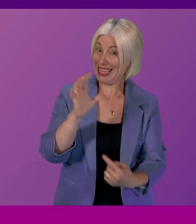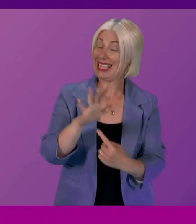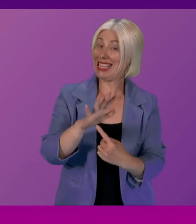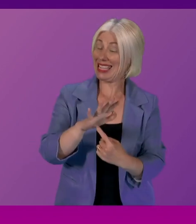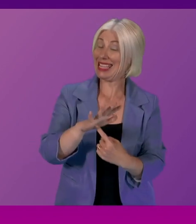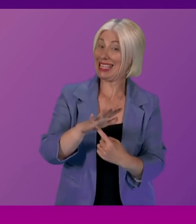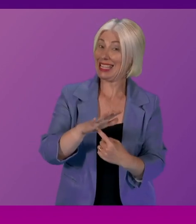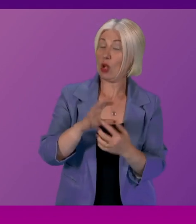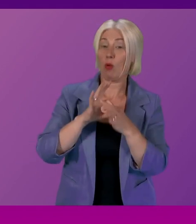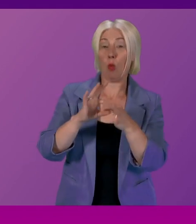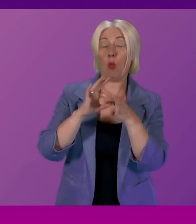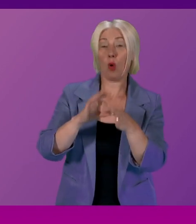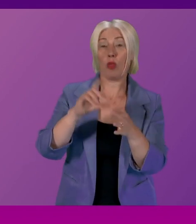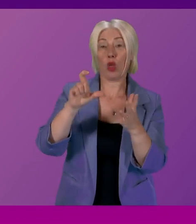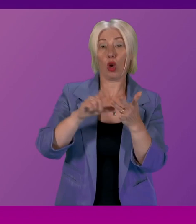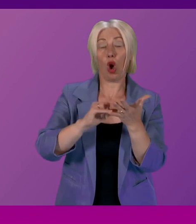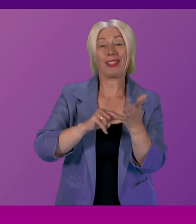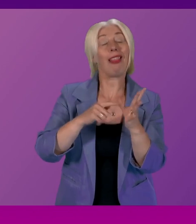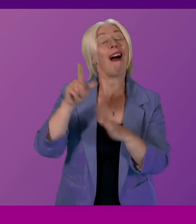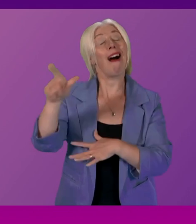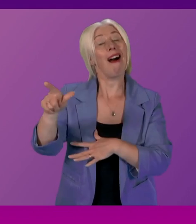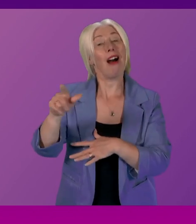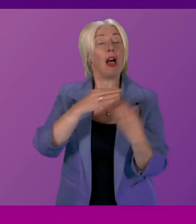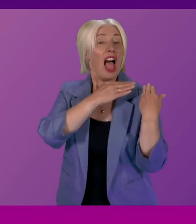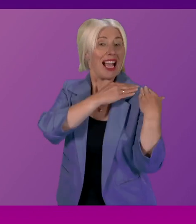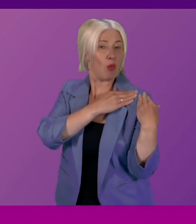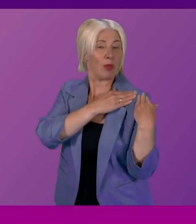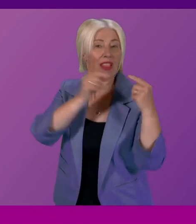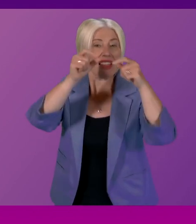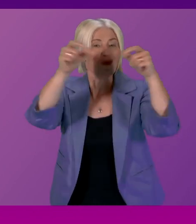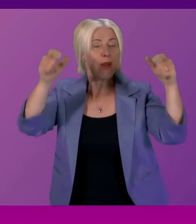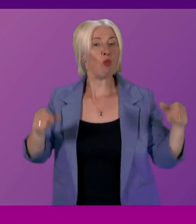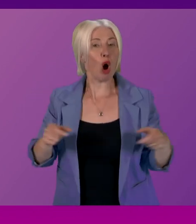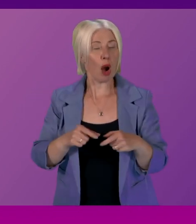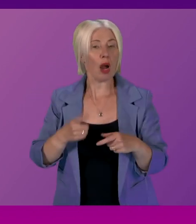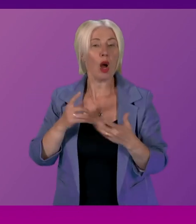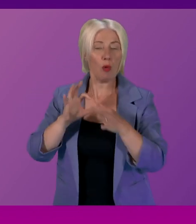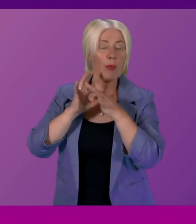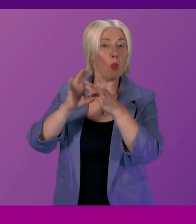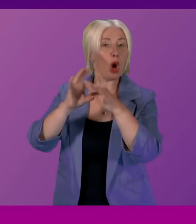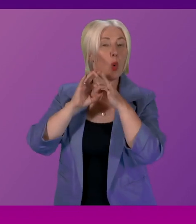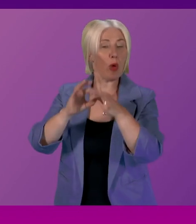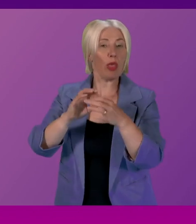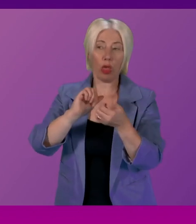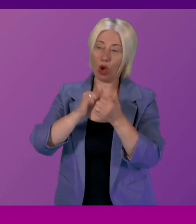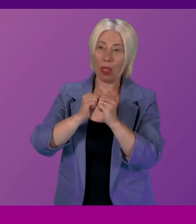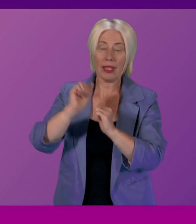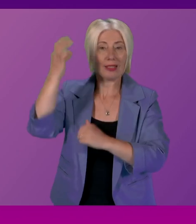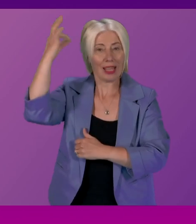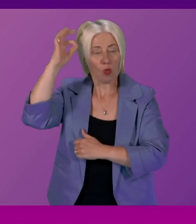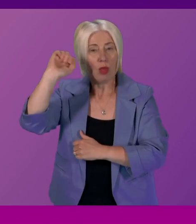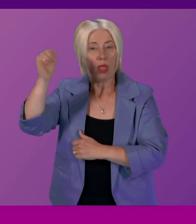with CAUSLA at the moment is the accountability framework that's being very much developed in partnership with our friends and colleagues and local government.